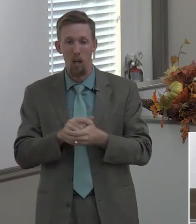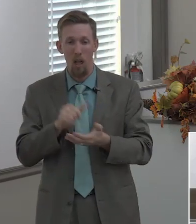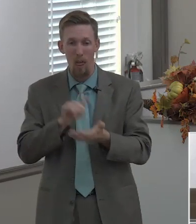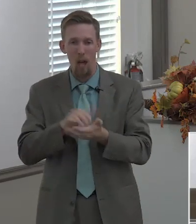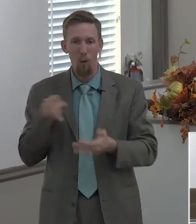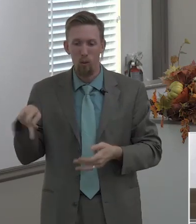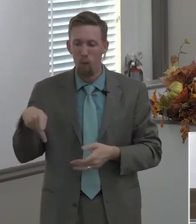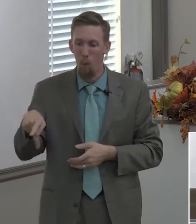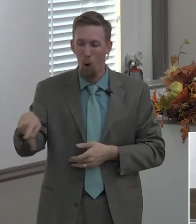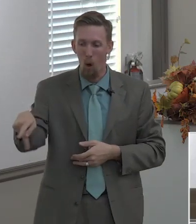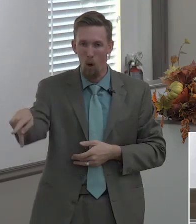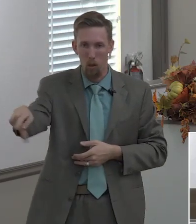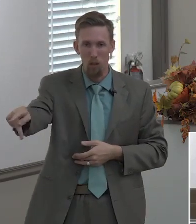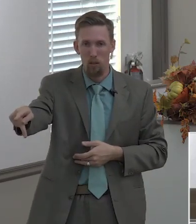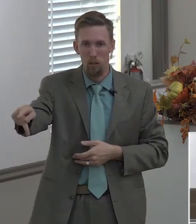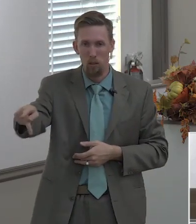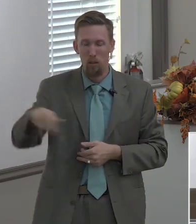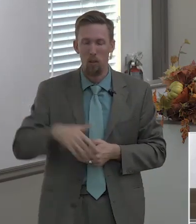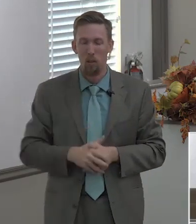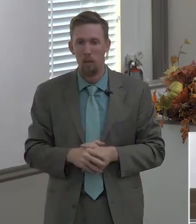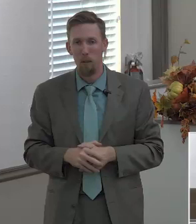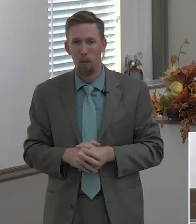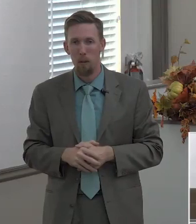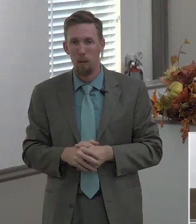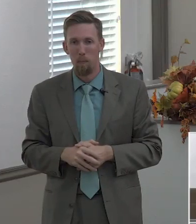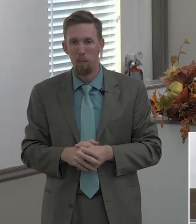missionary work of the apostle paul